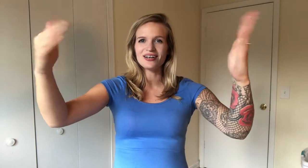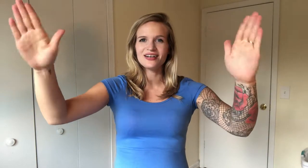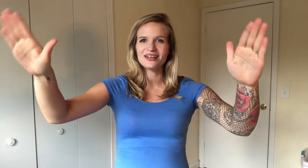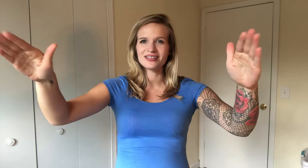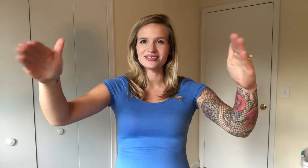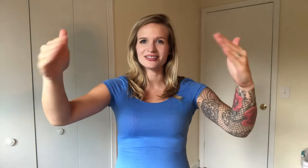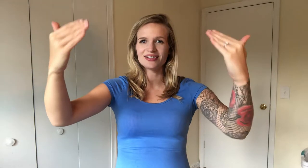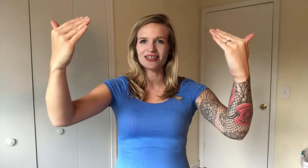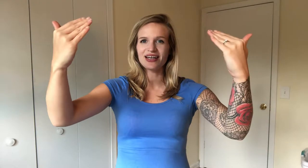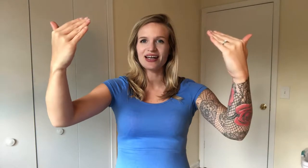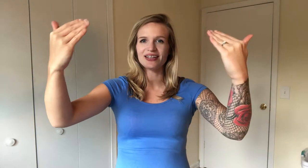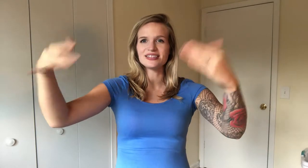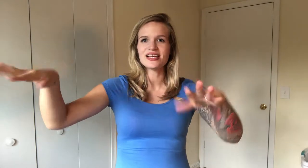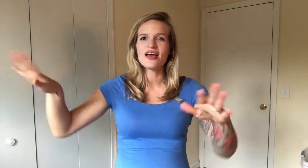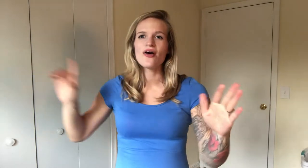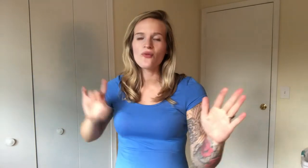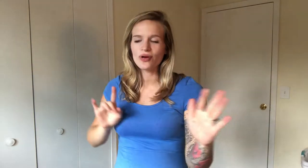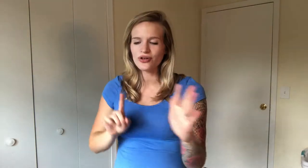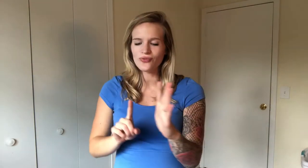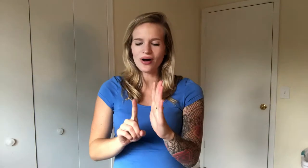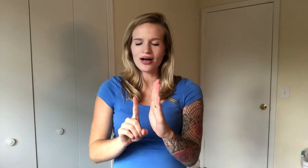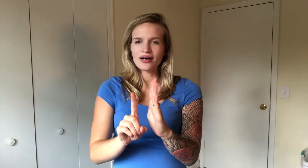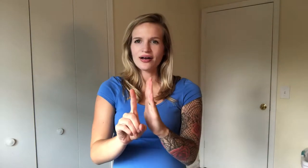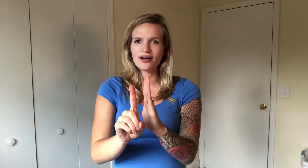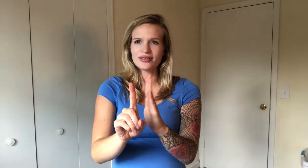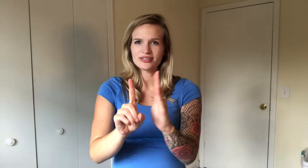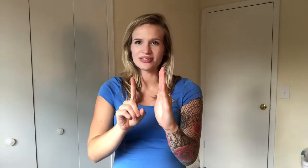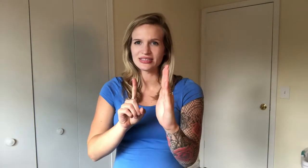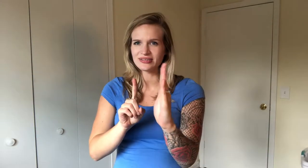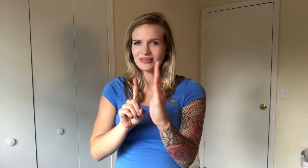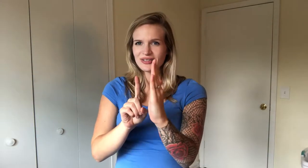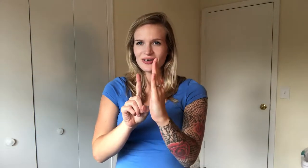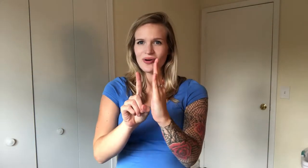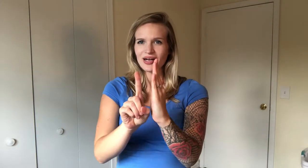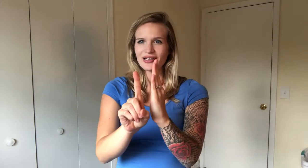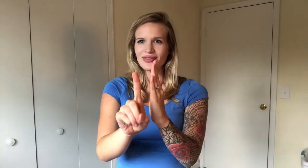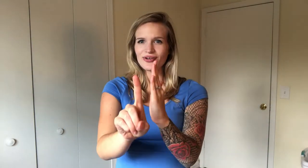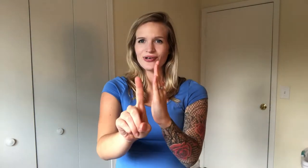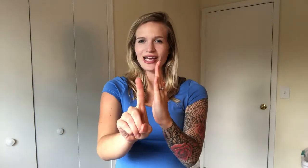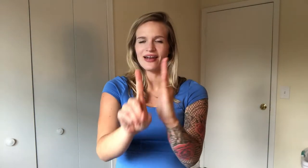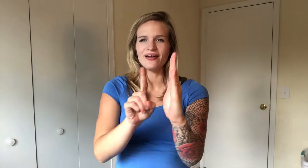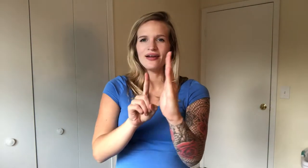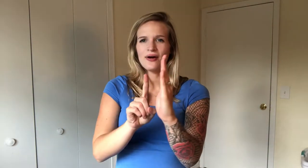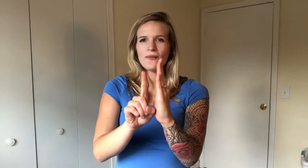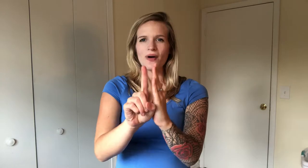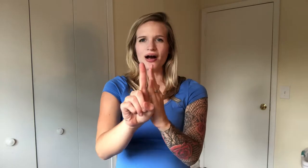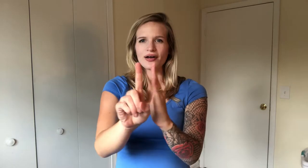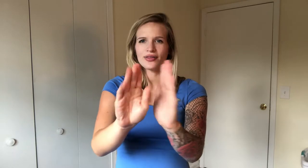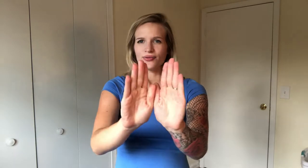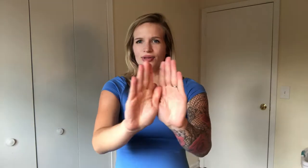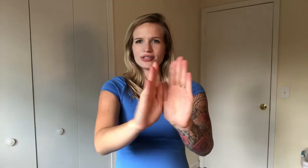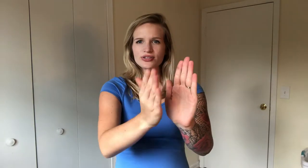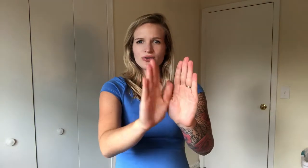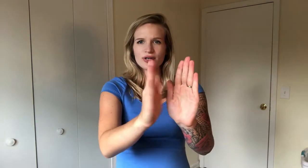turning heads when you walk. So this is her walking through again, walk through the door.